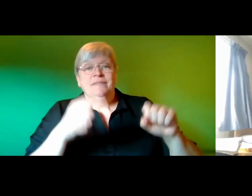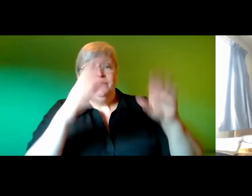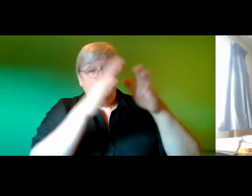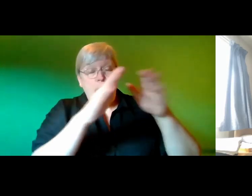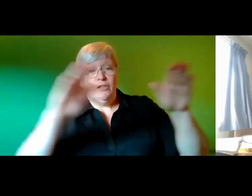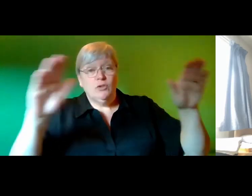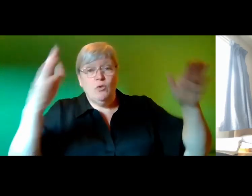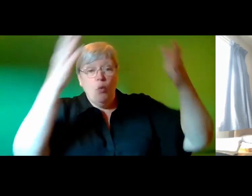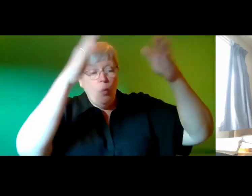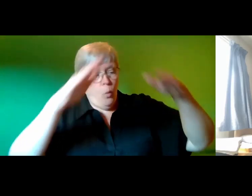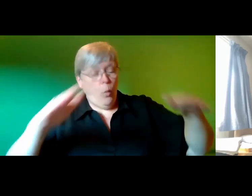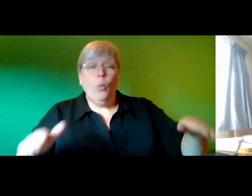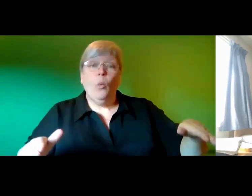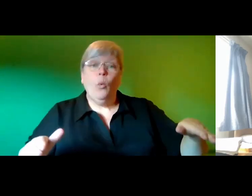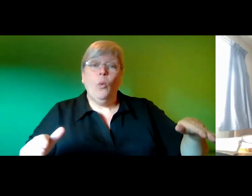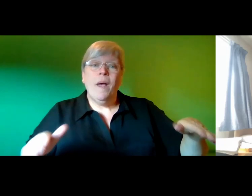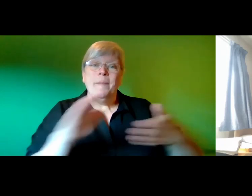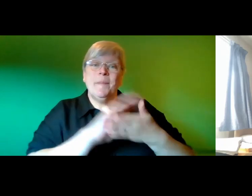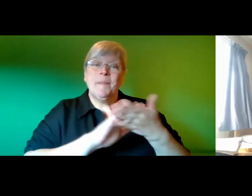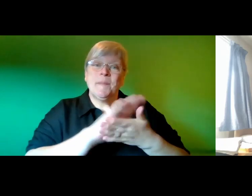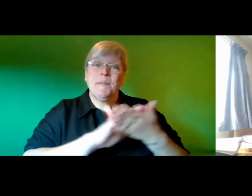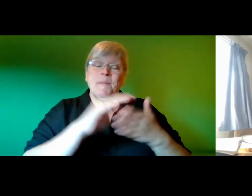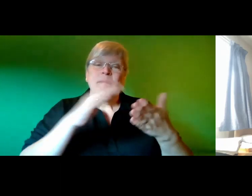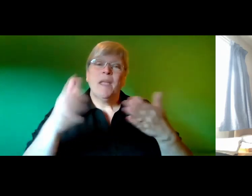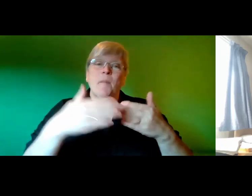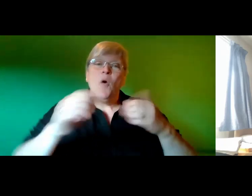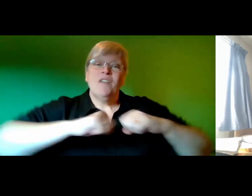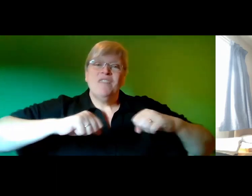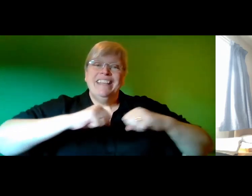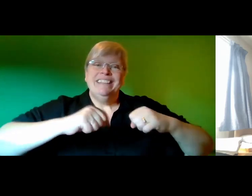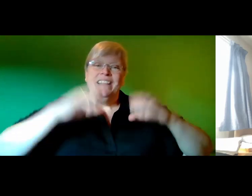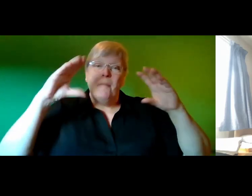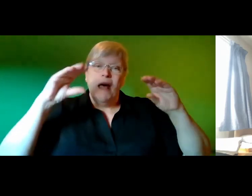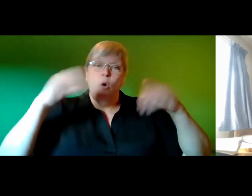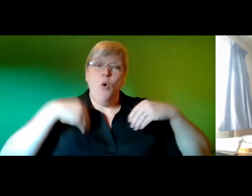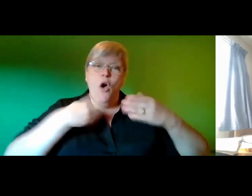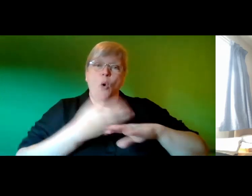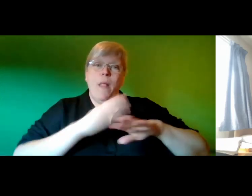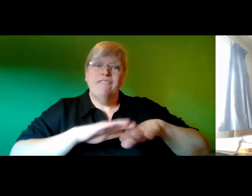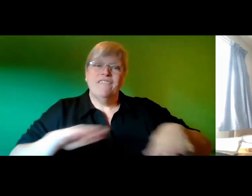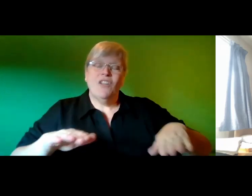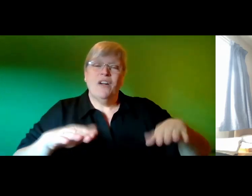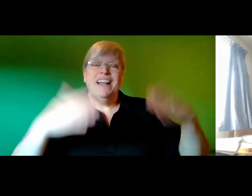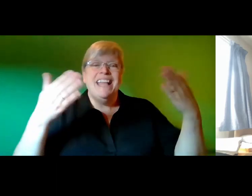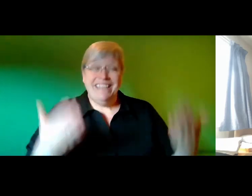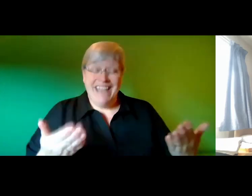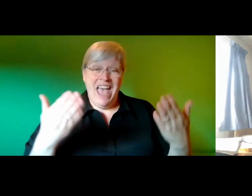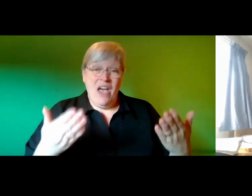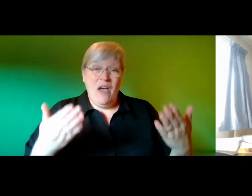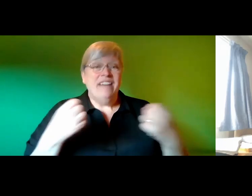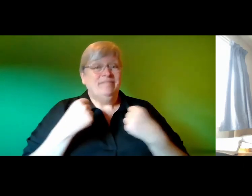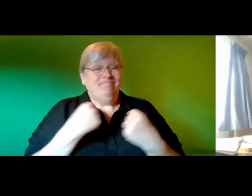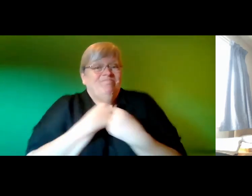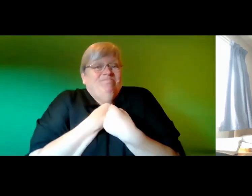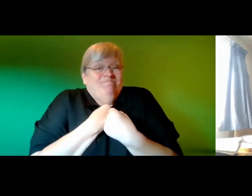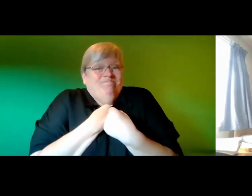back across the bench this way I have more space to lay my pillows and blankets on the floor I now have a cozy nest in